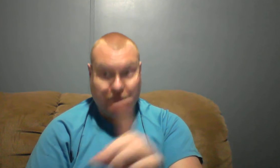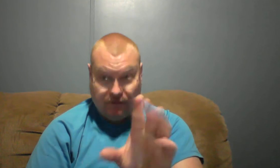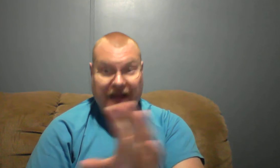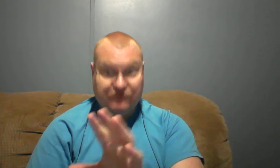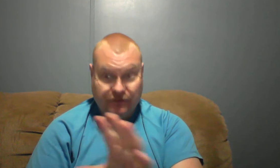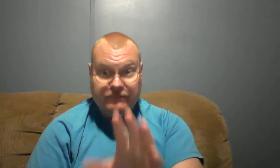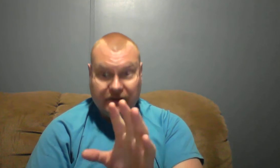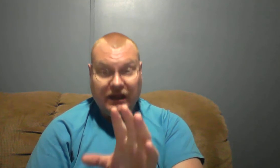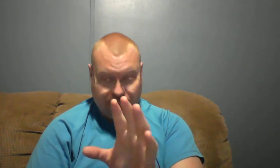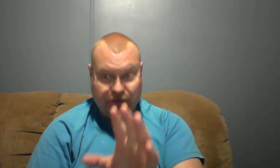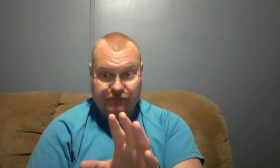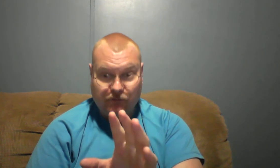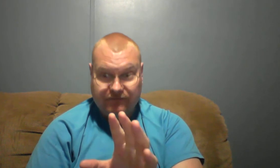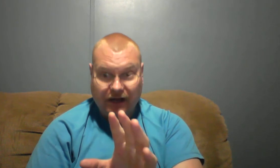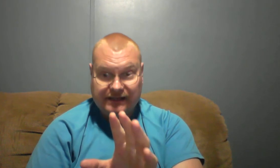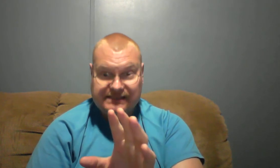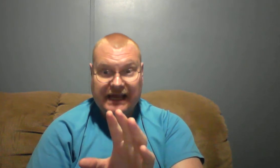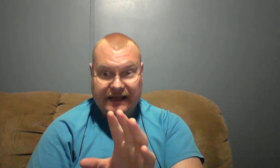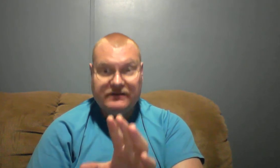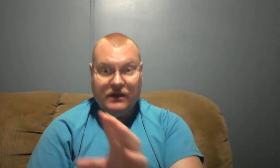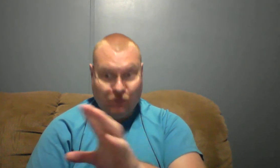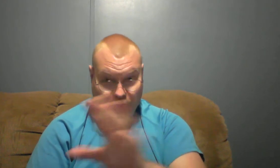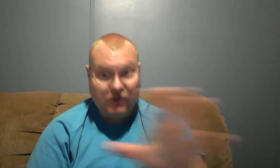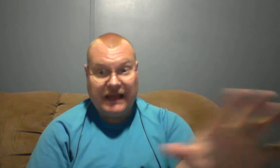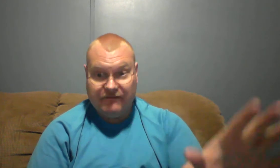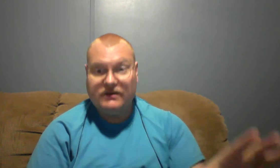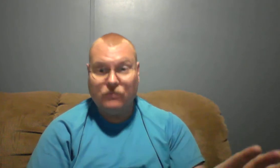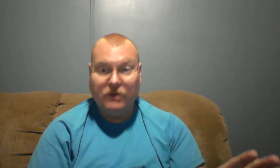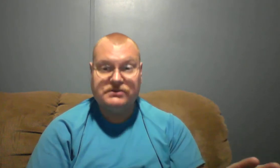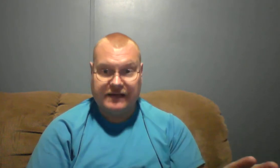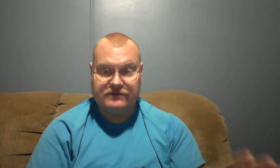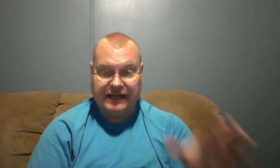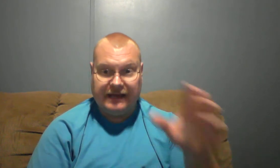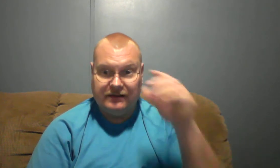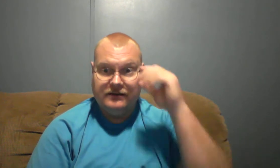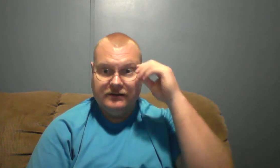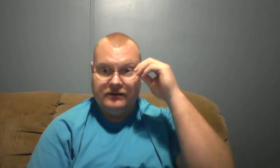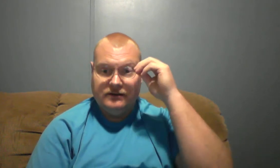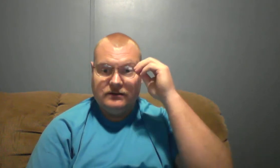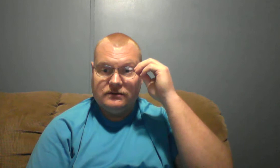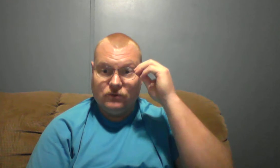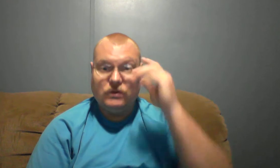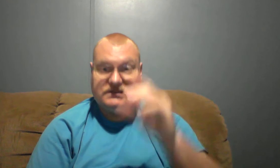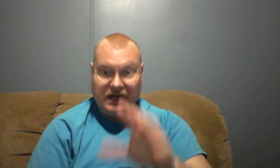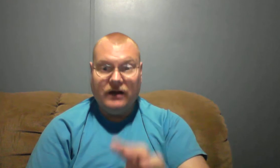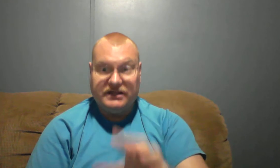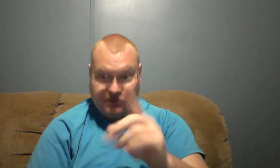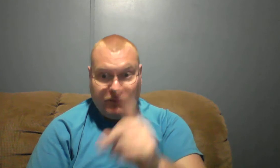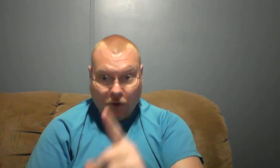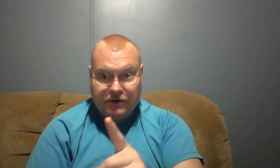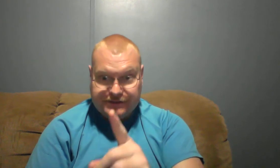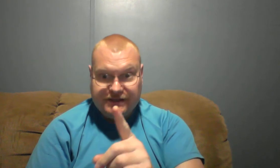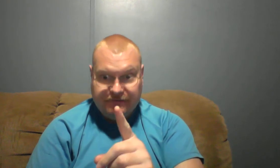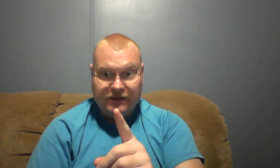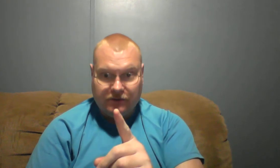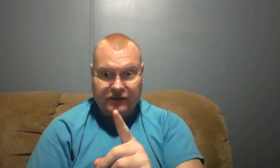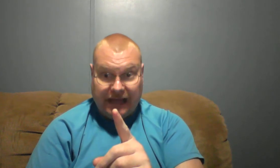After we've we've gotten saved. We will have good works after that. The Lord has called us to be workers in the field. Amen.